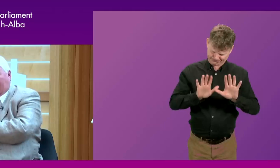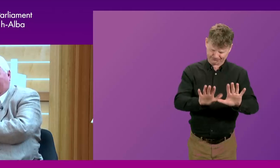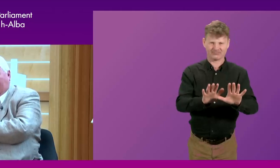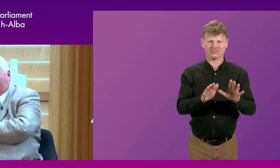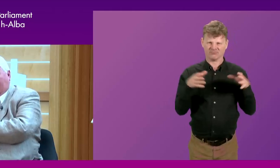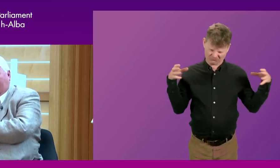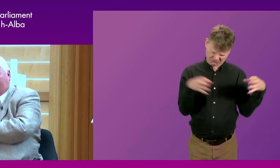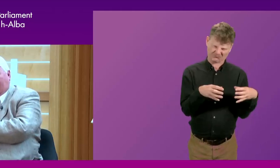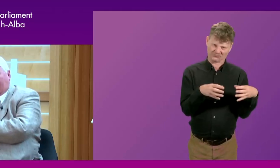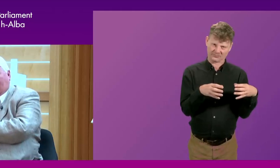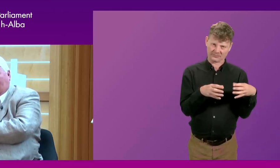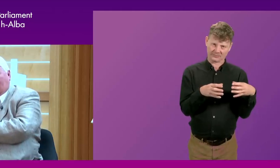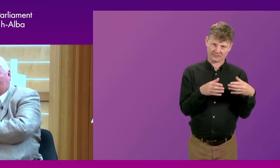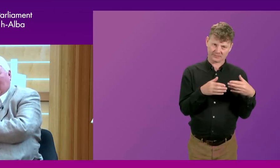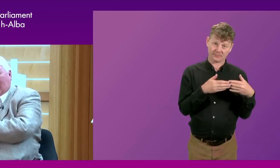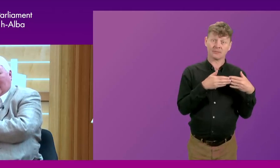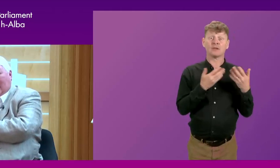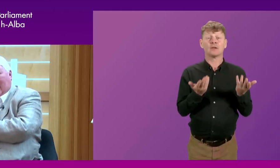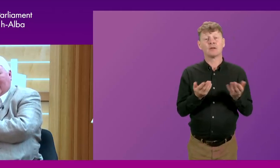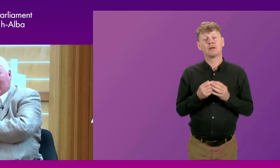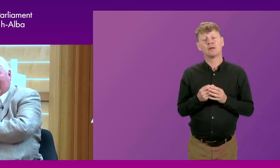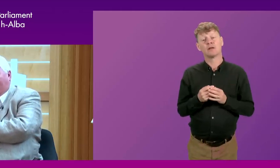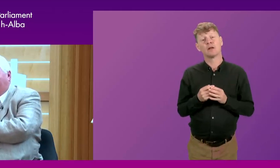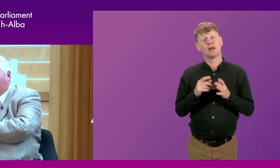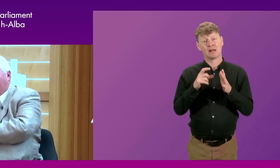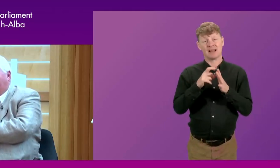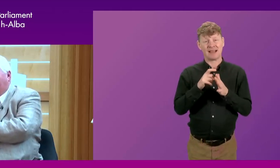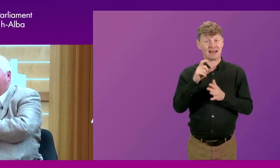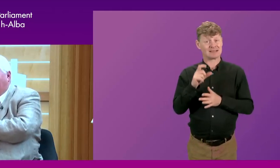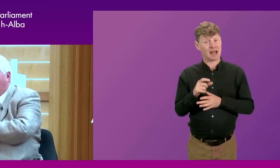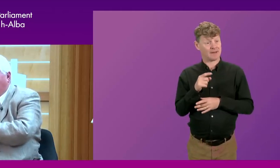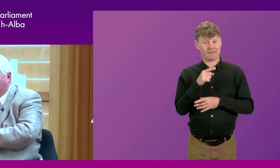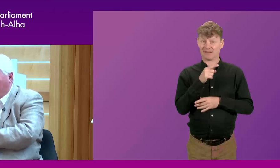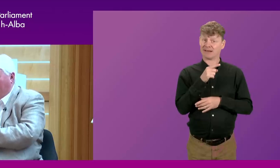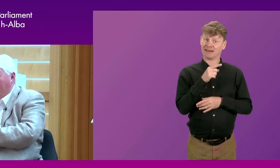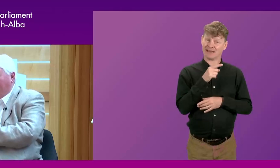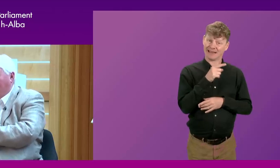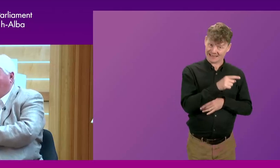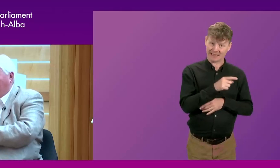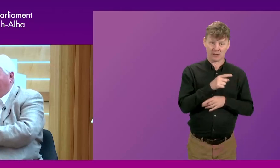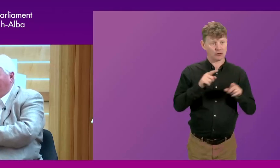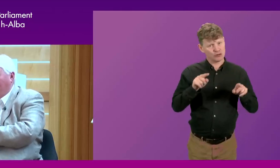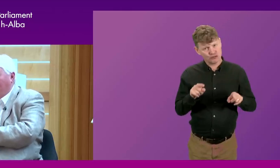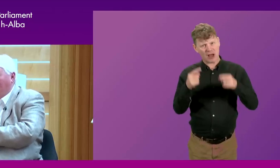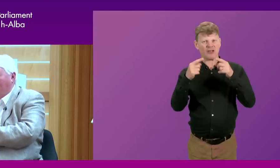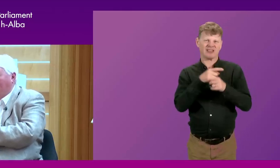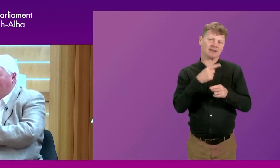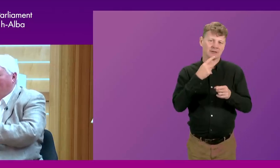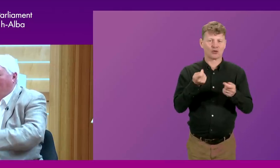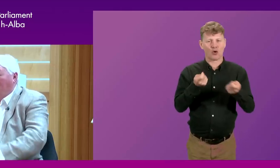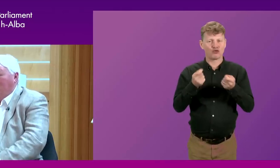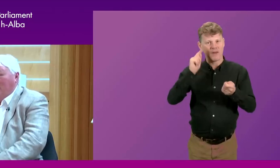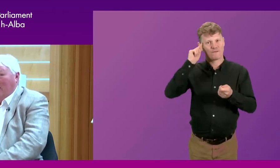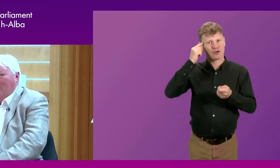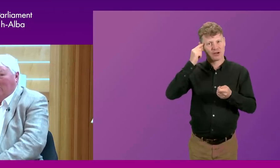the contribution that the likes of Dennis Canavan makes in challenging that control free career as he describes it.